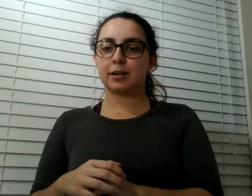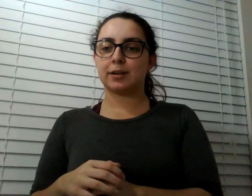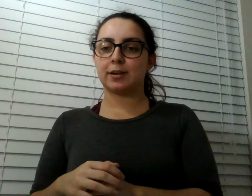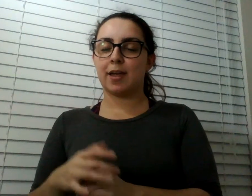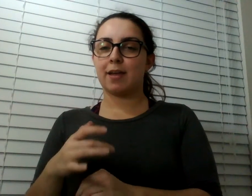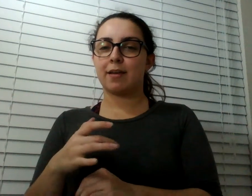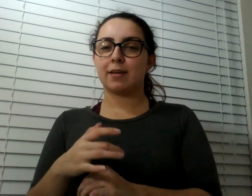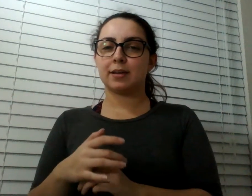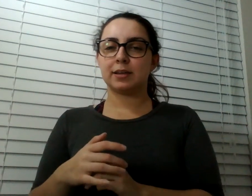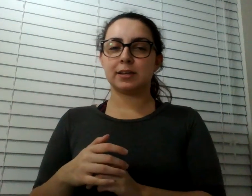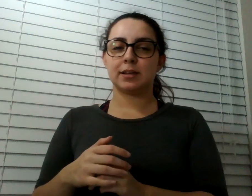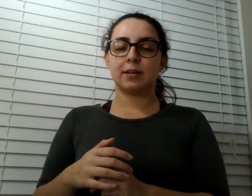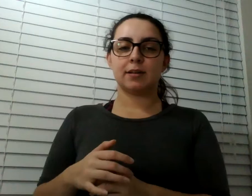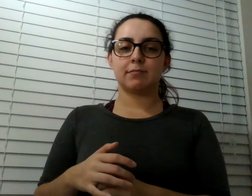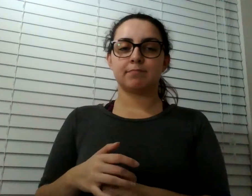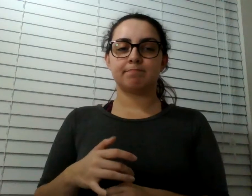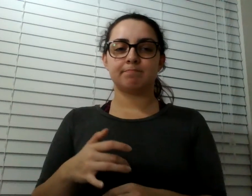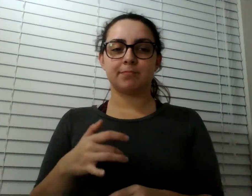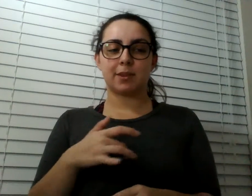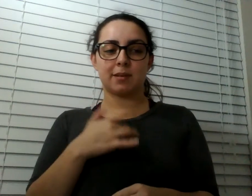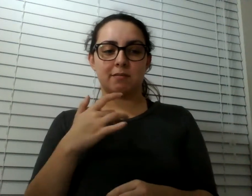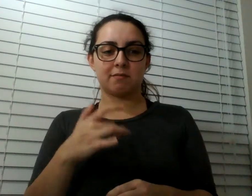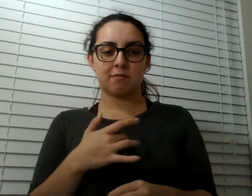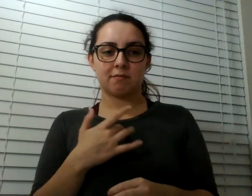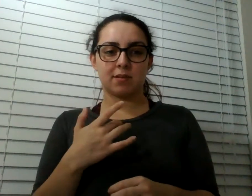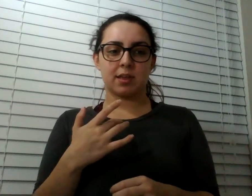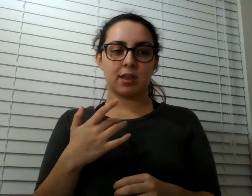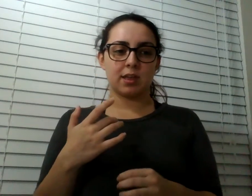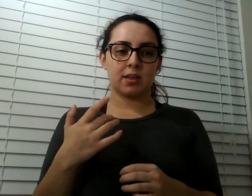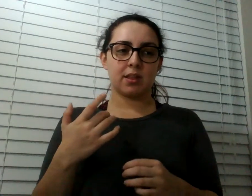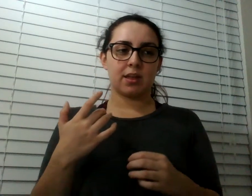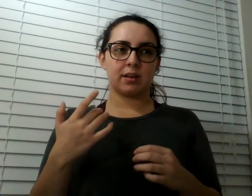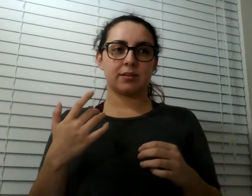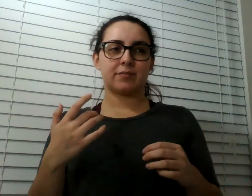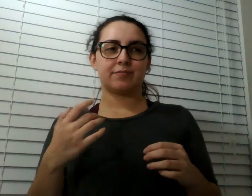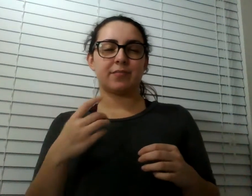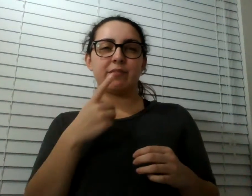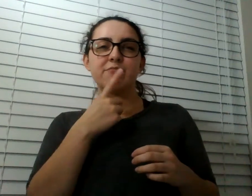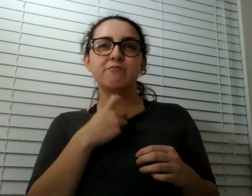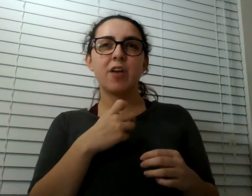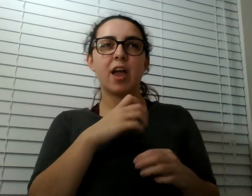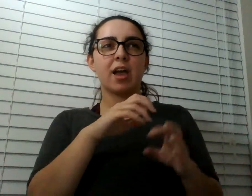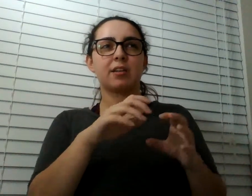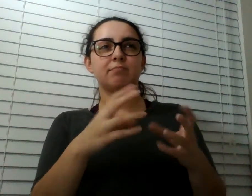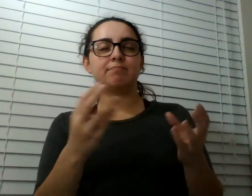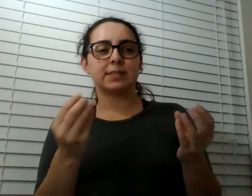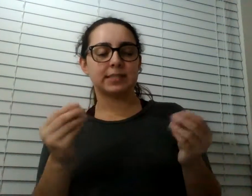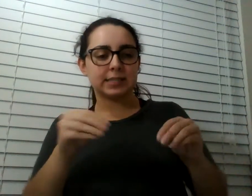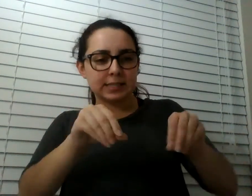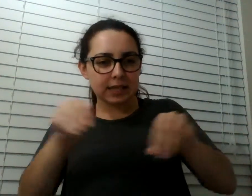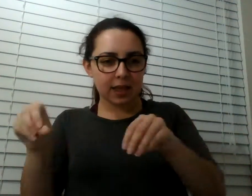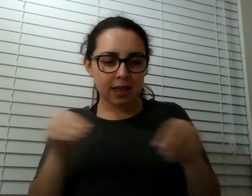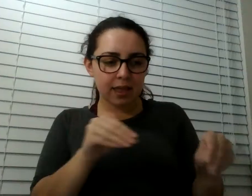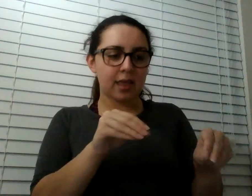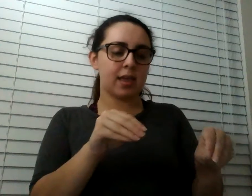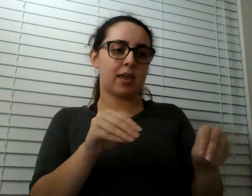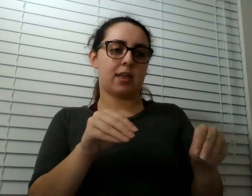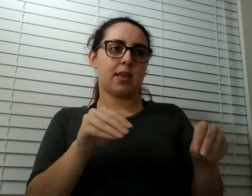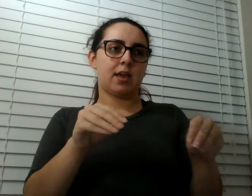was, like, gnarled, warpy trees, red, sandy sandstone. You're on this mesa,